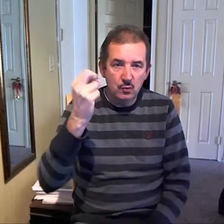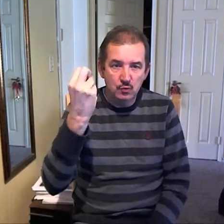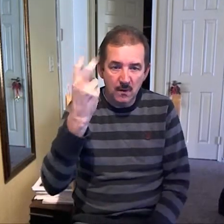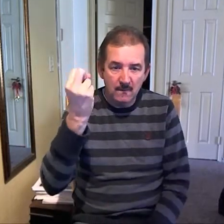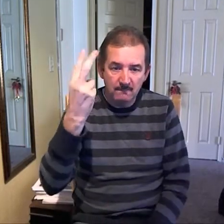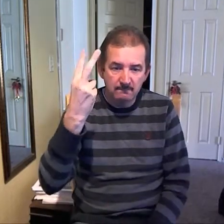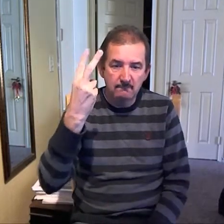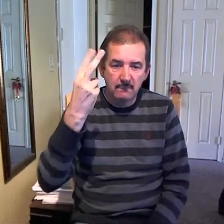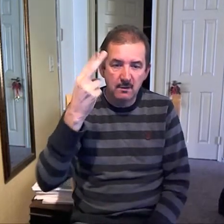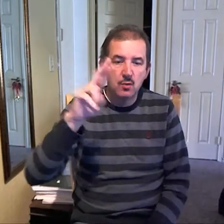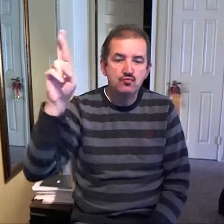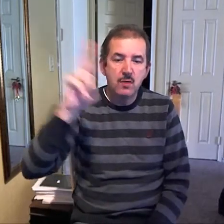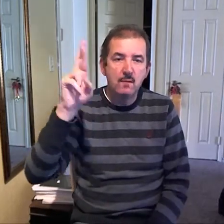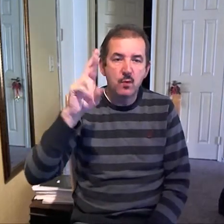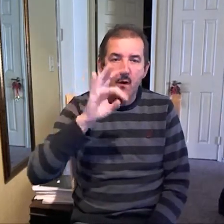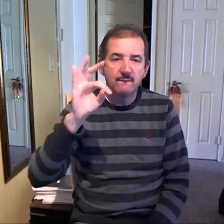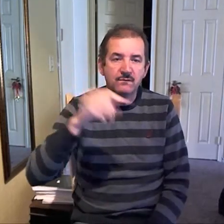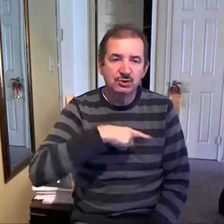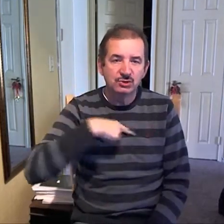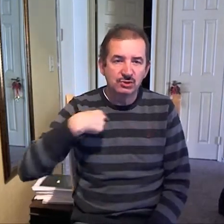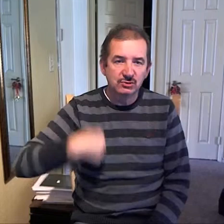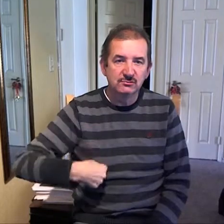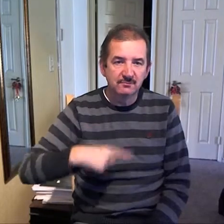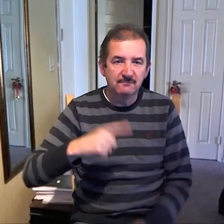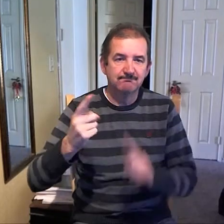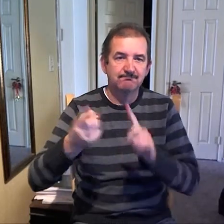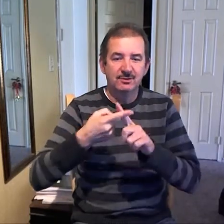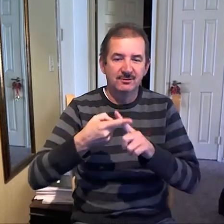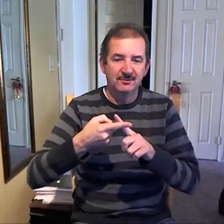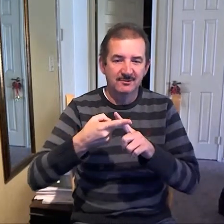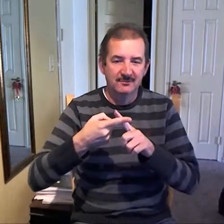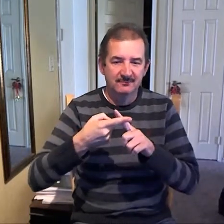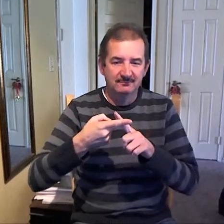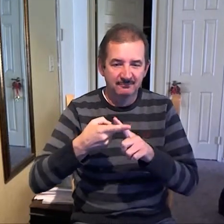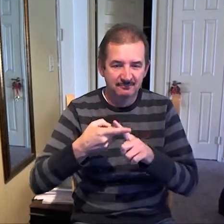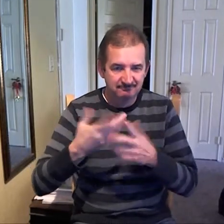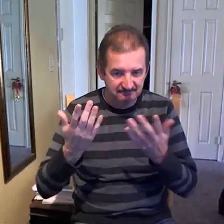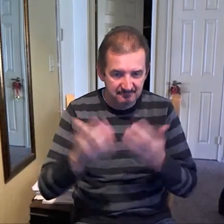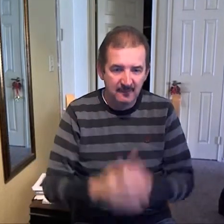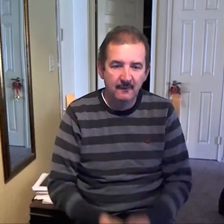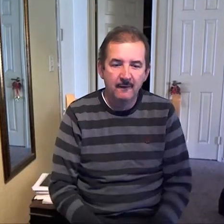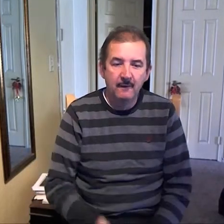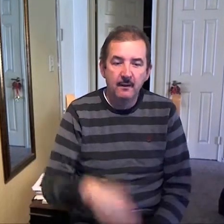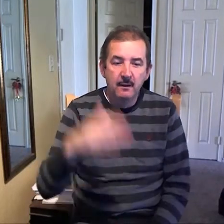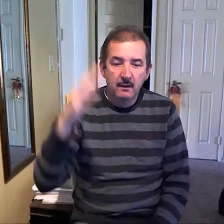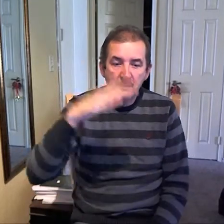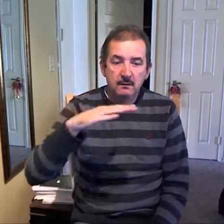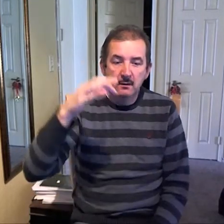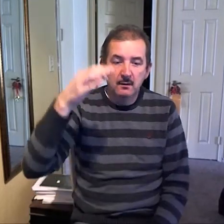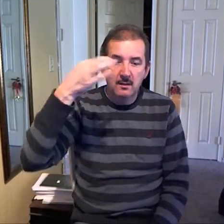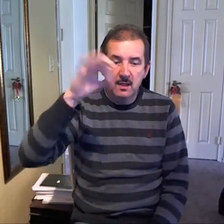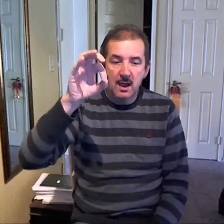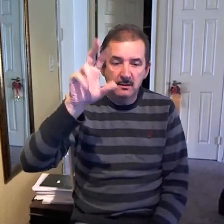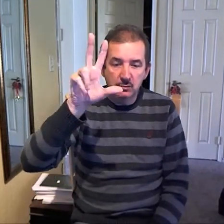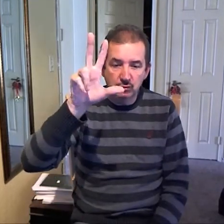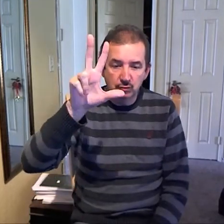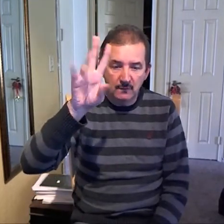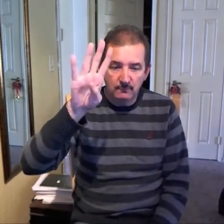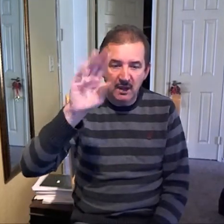somewhere. Well, I wish I had better news. He feels bad tonight. I know you worked